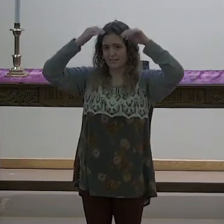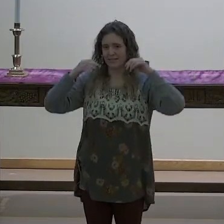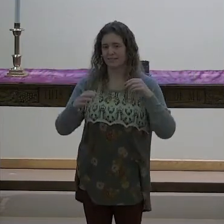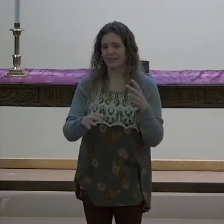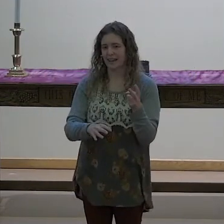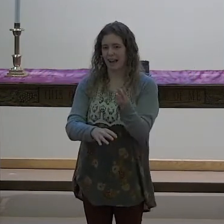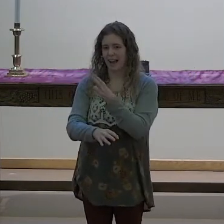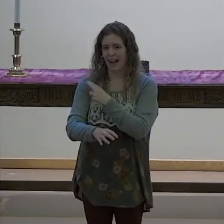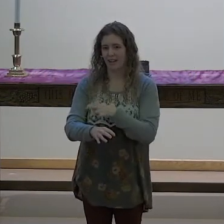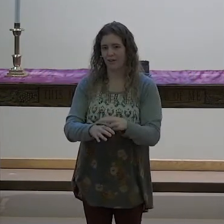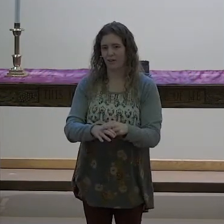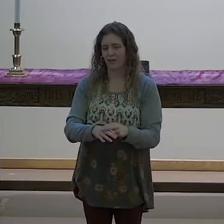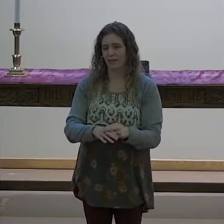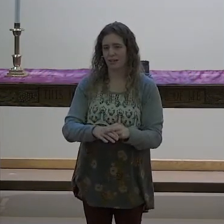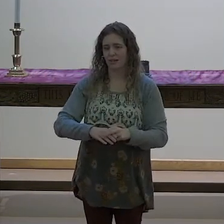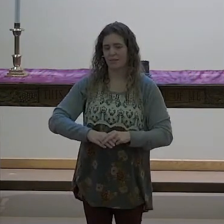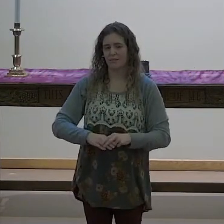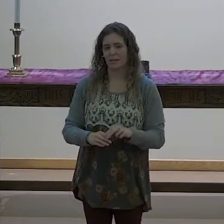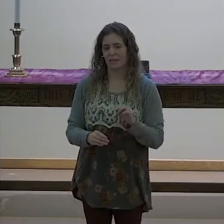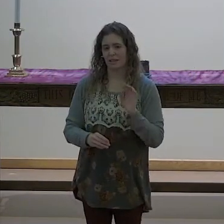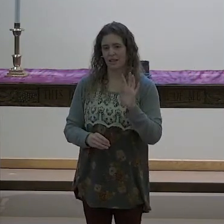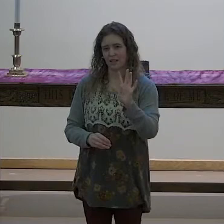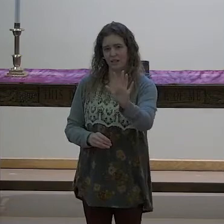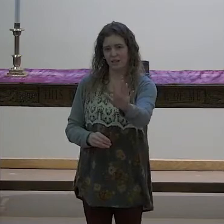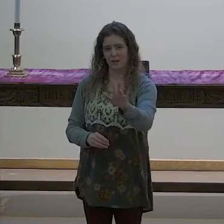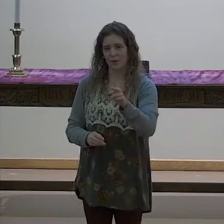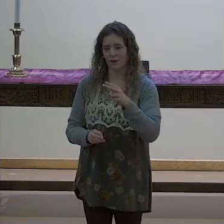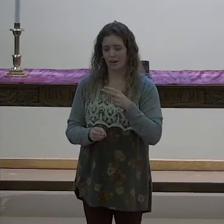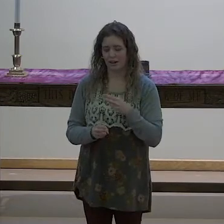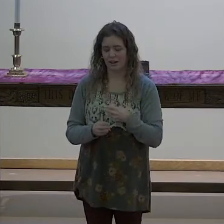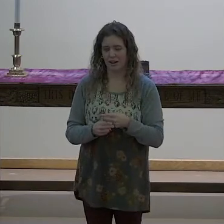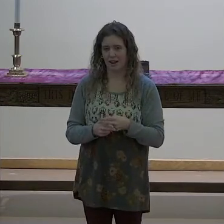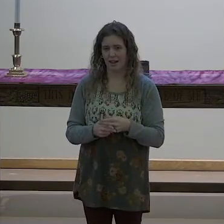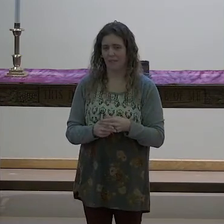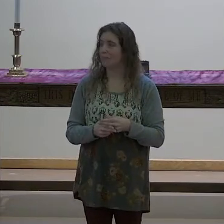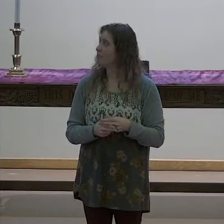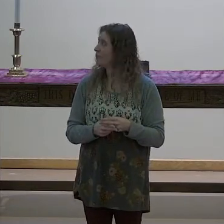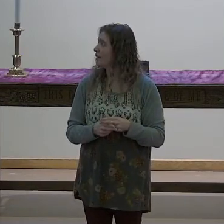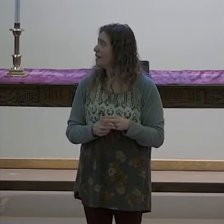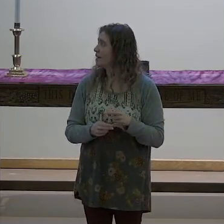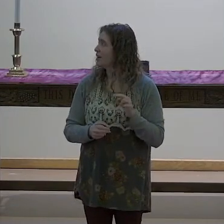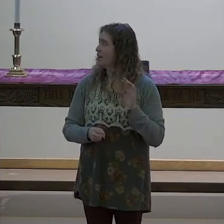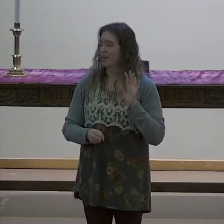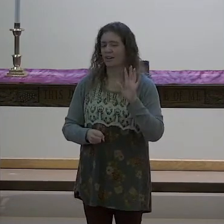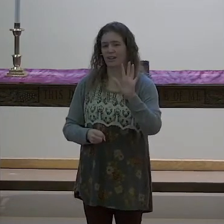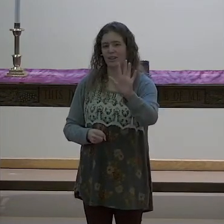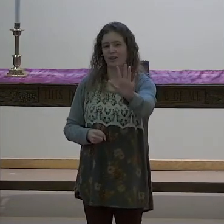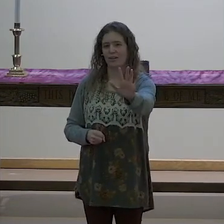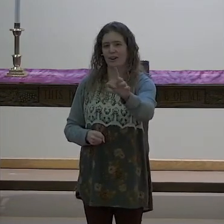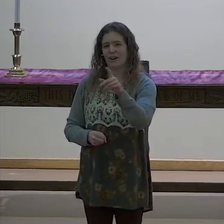hallowed be your name, your